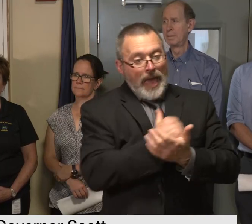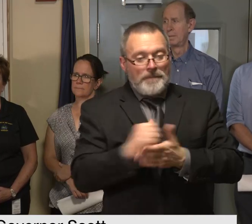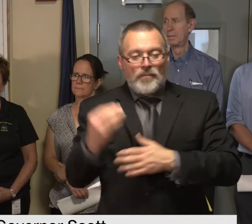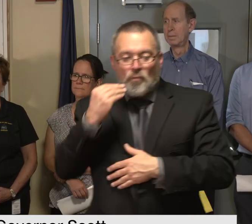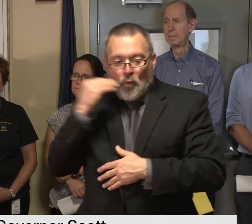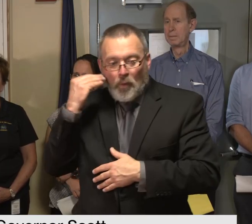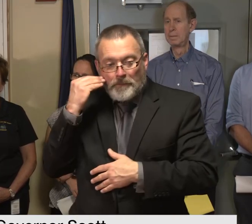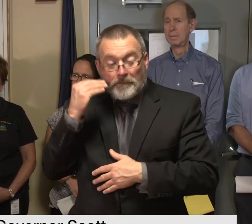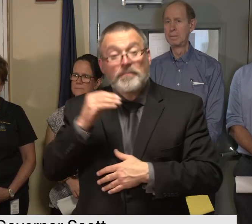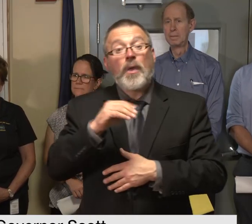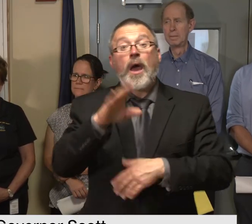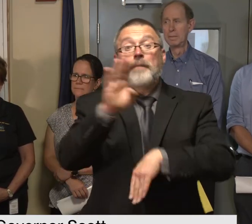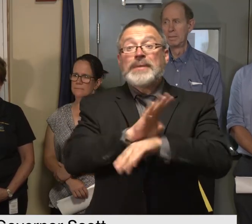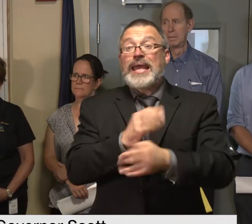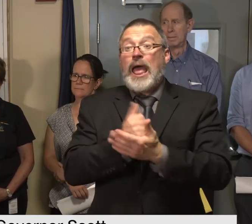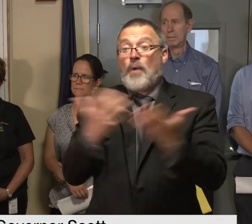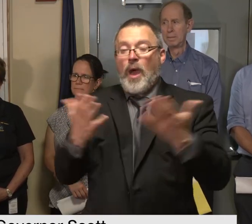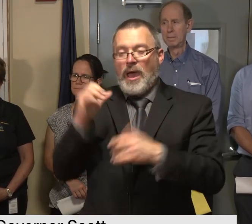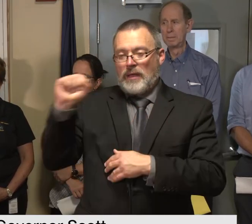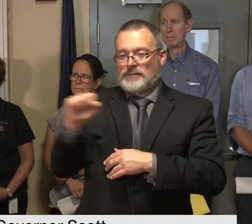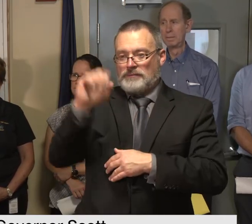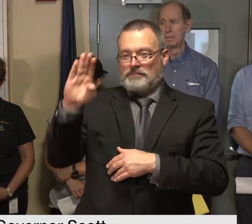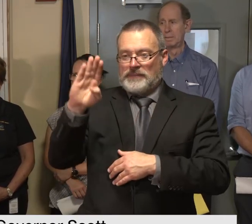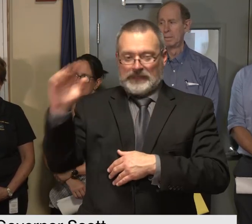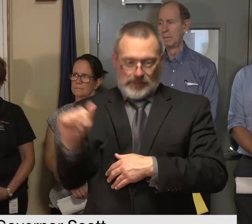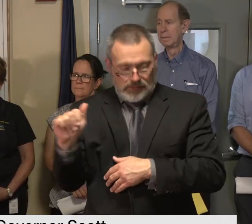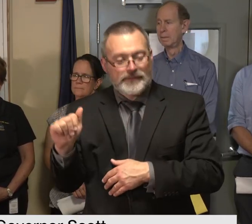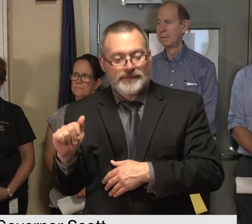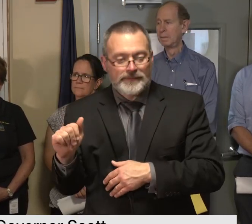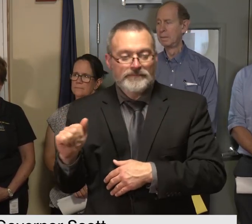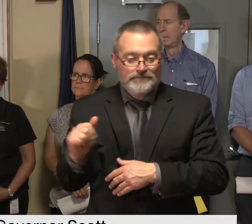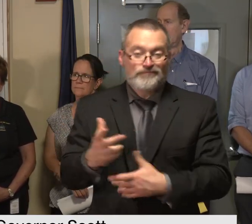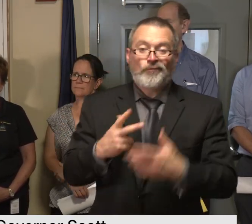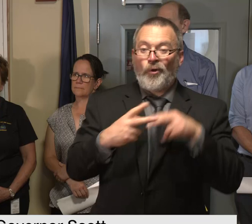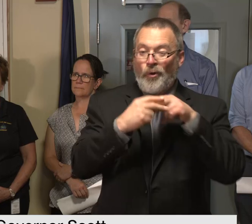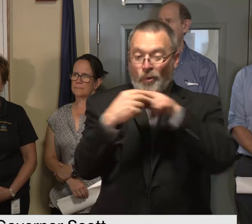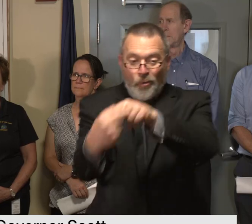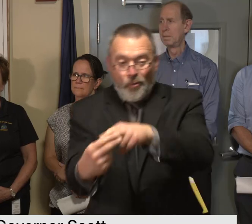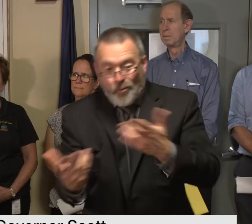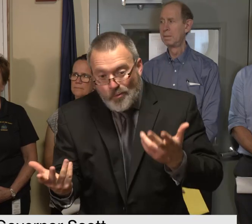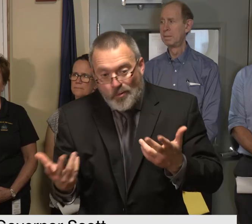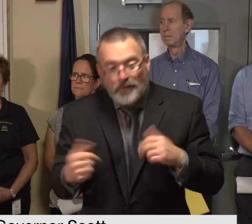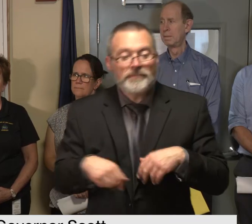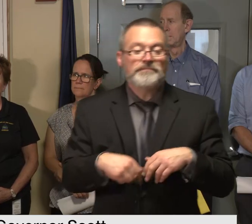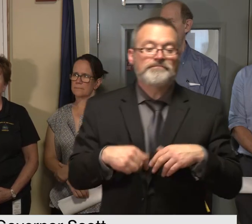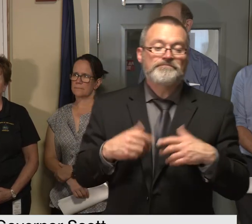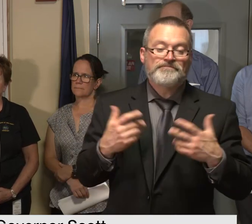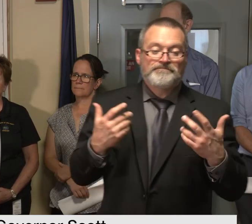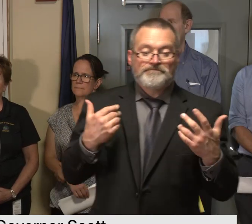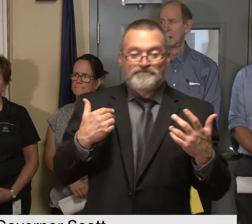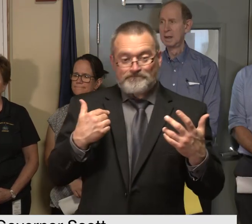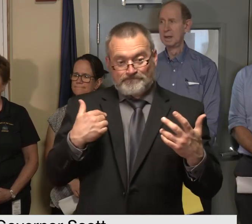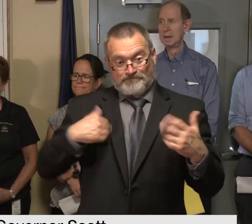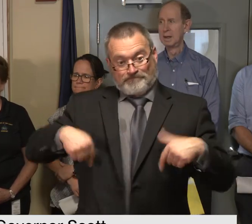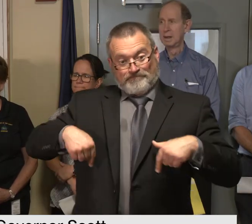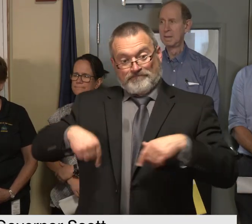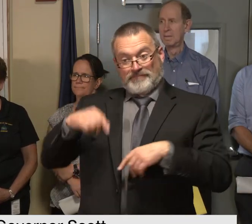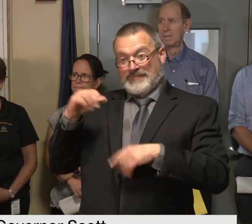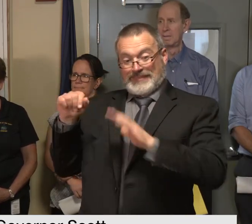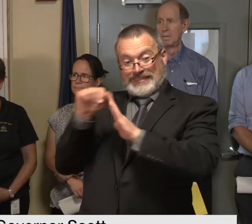available that's triggered but we also established our own program during the last